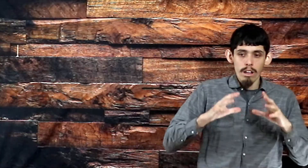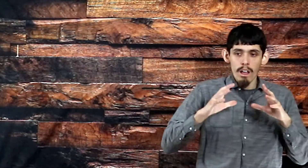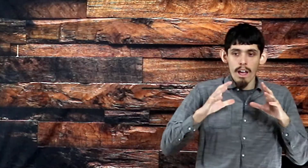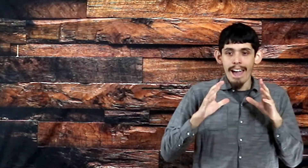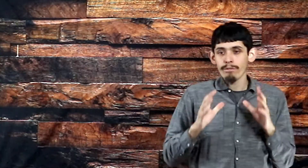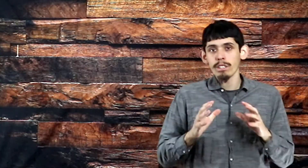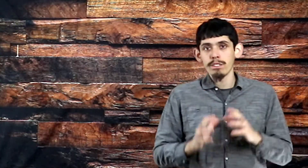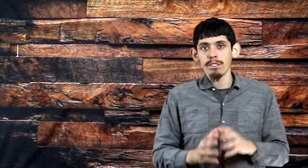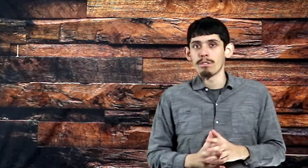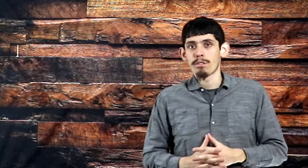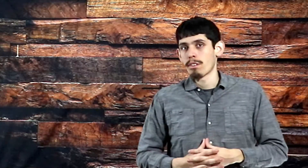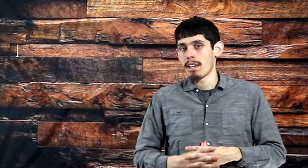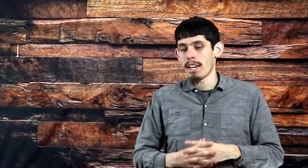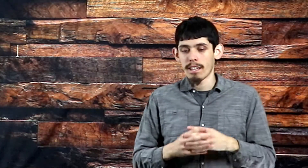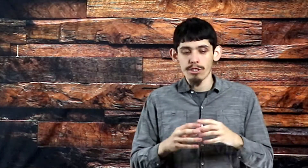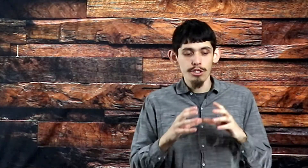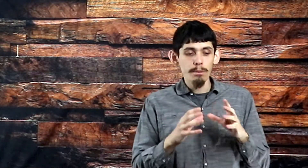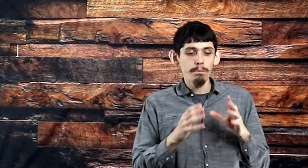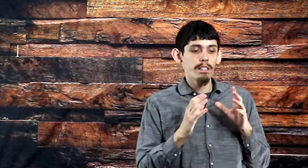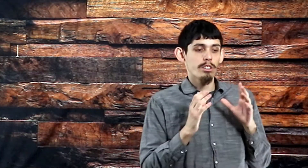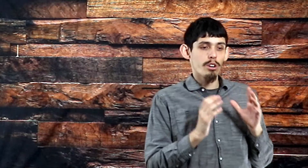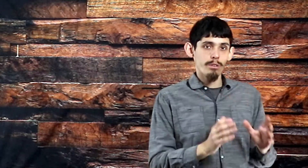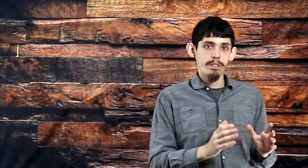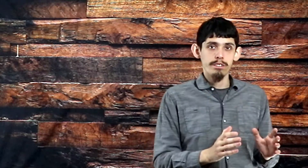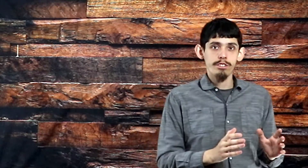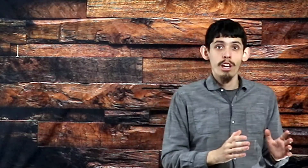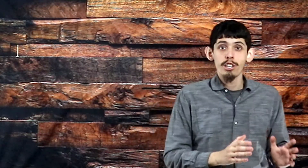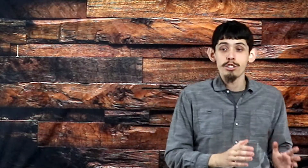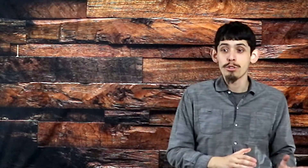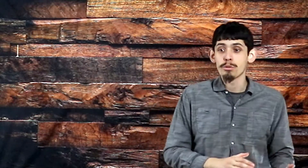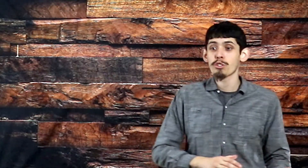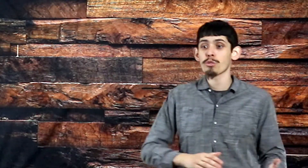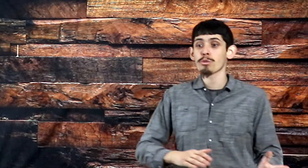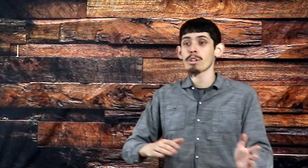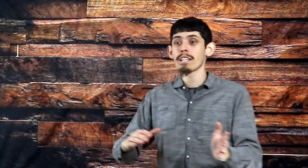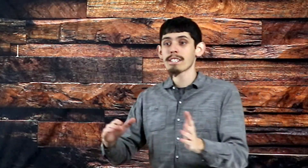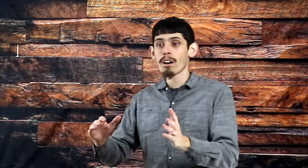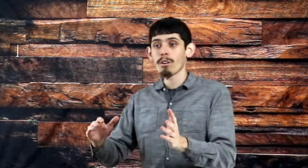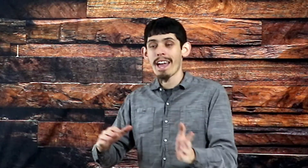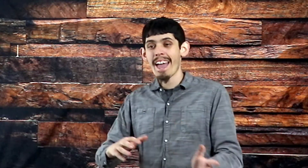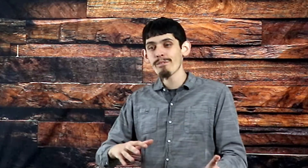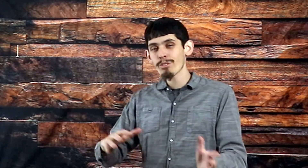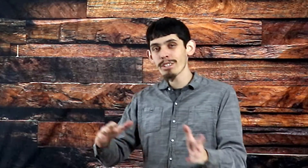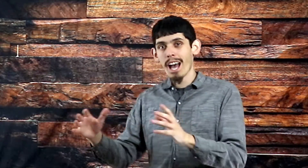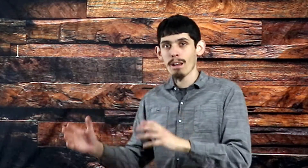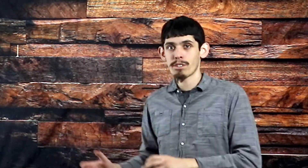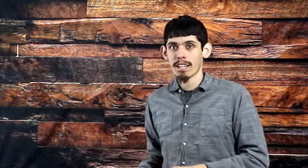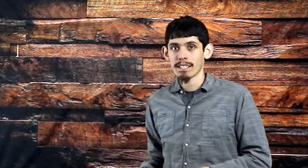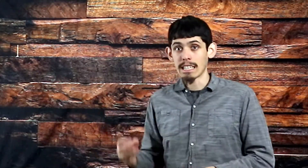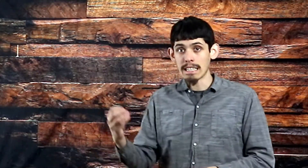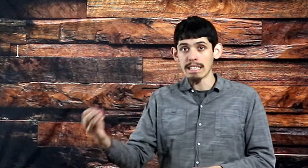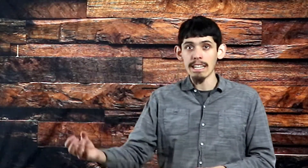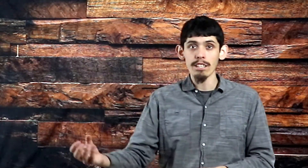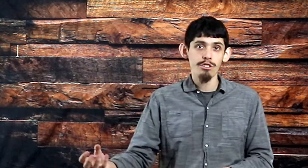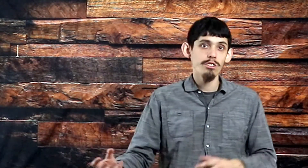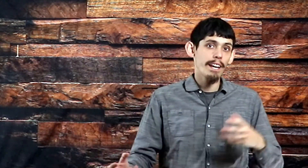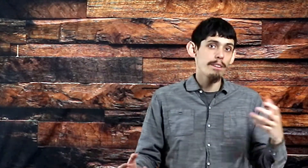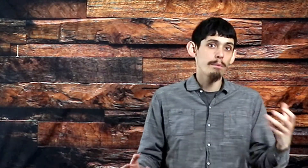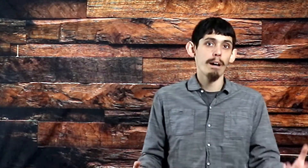Every youth should be encouraged to trace out every object in nature and the Bible